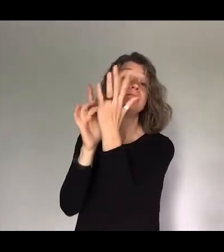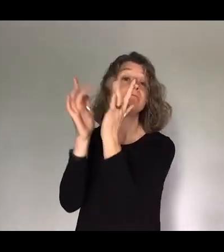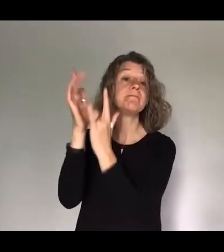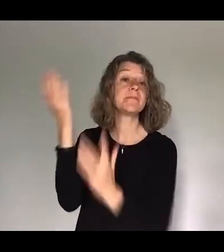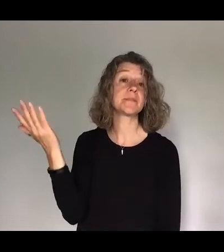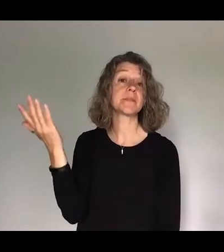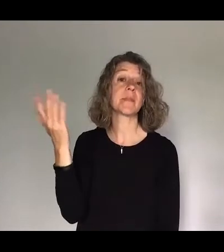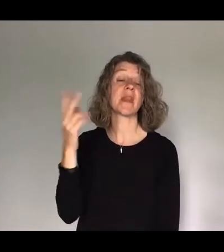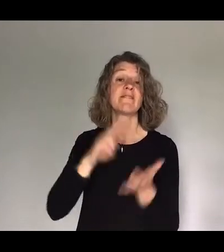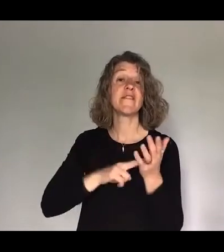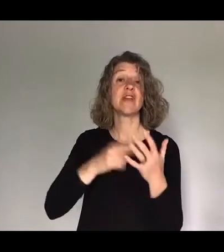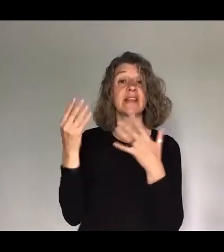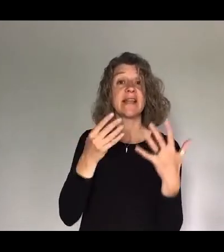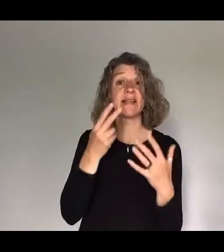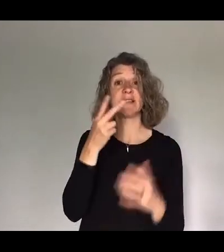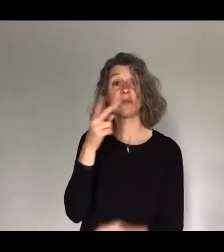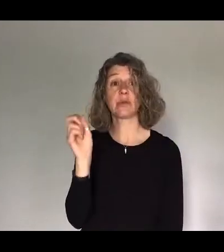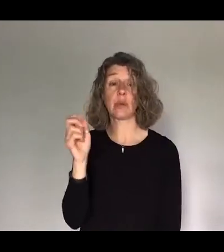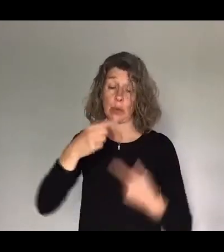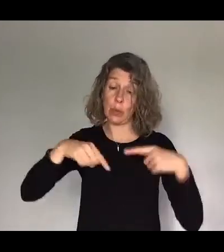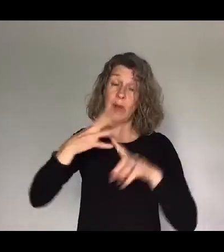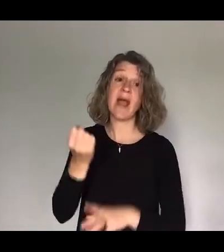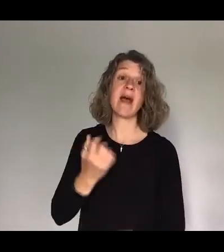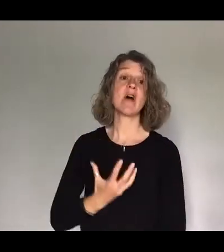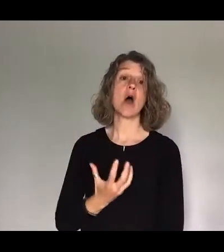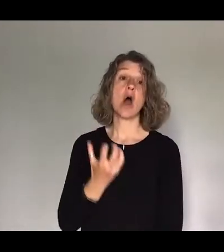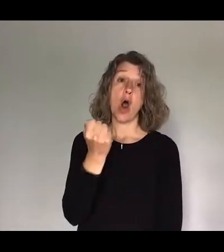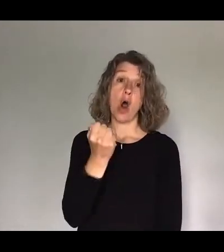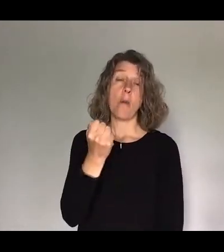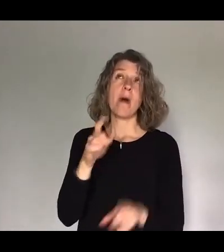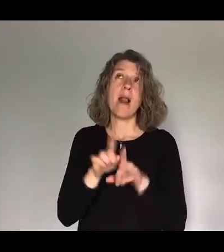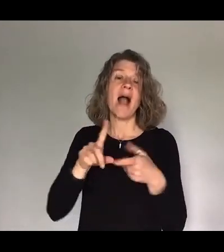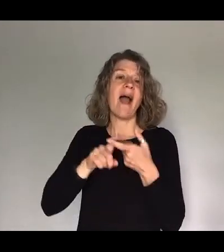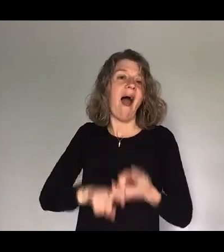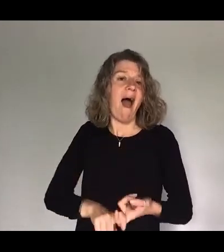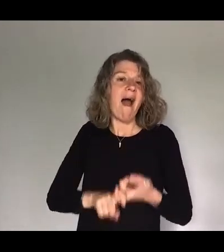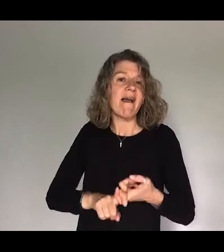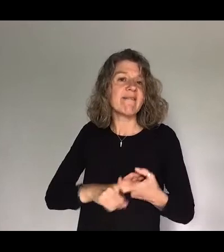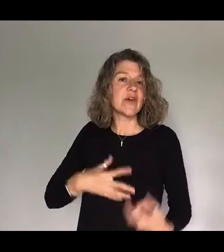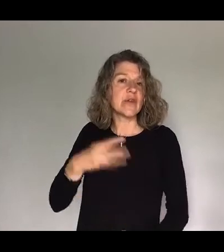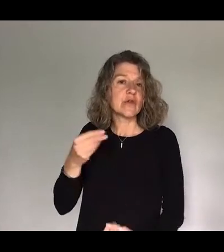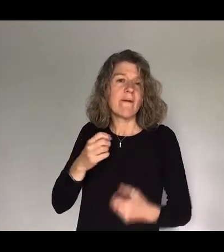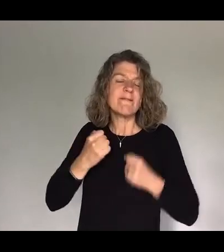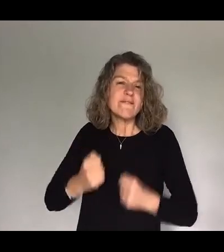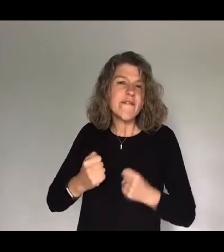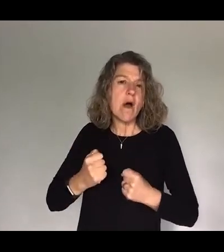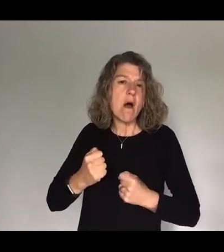20 say we have this hope as an anchor for the soul firm and secure it enters the inner sanctuary behind the curtain where our